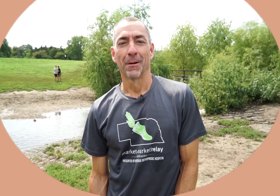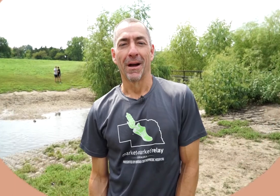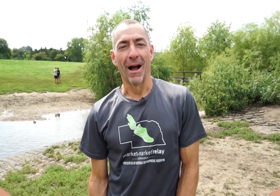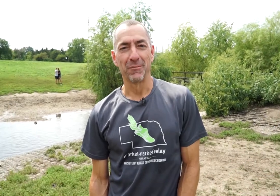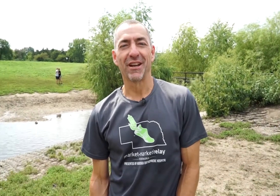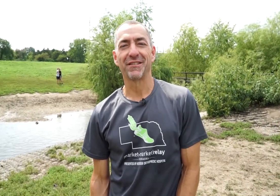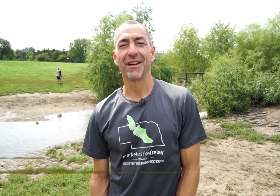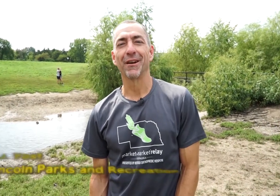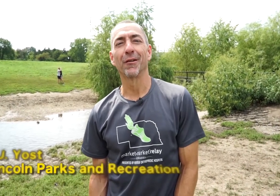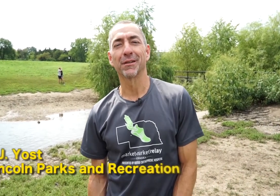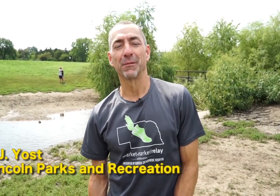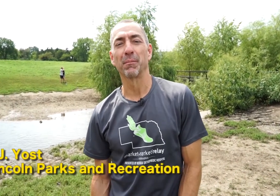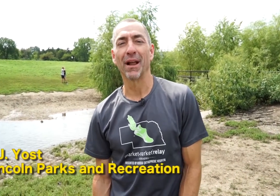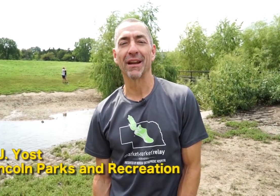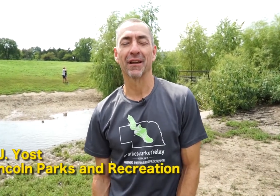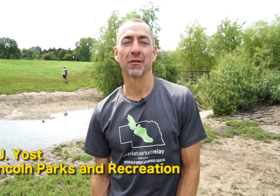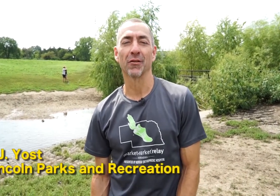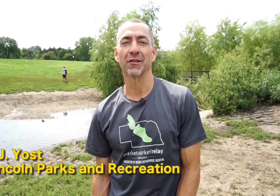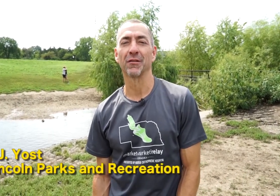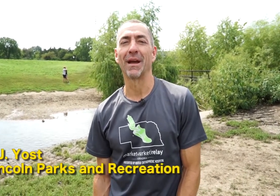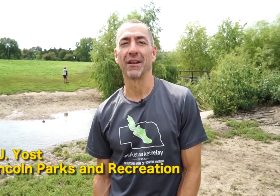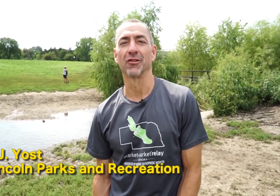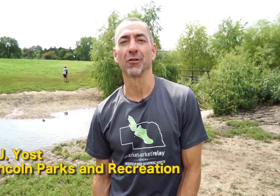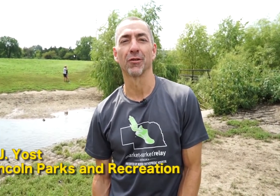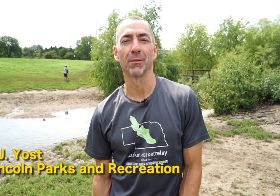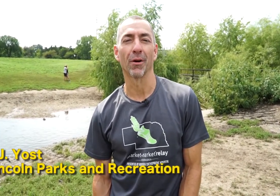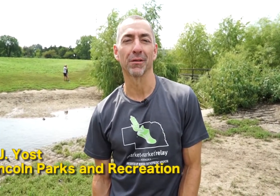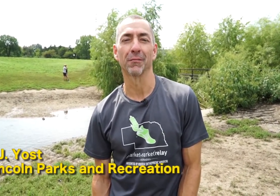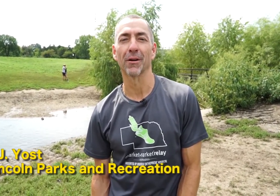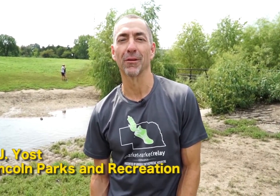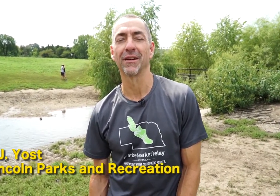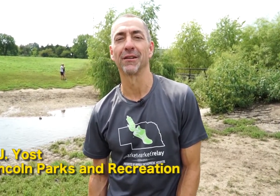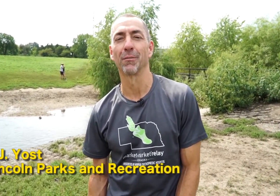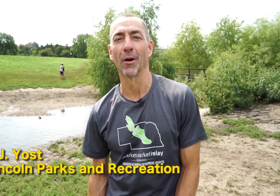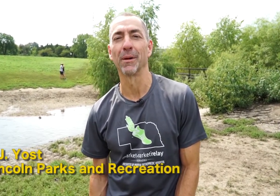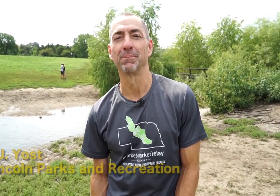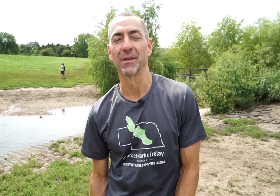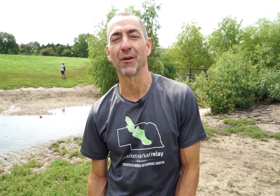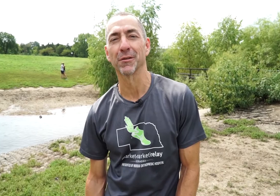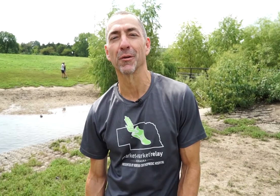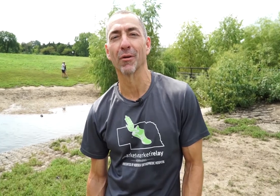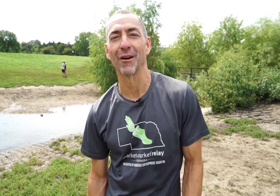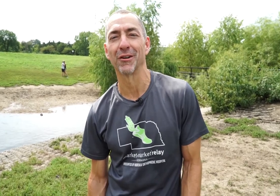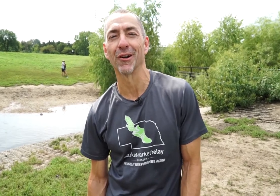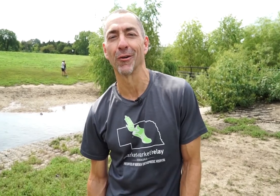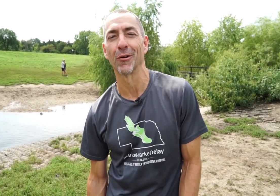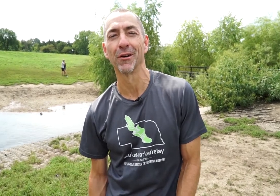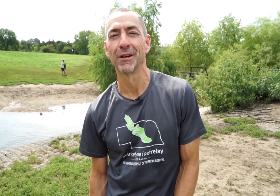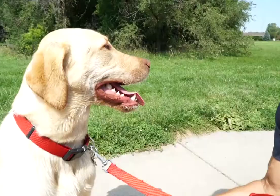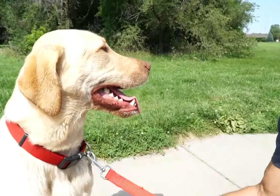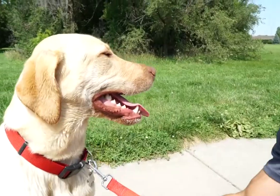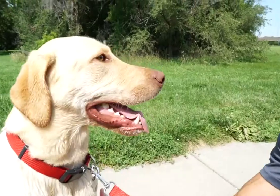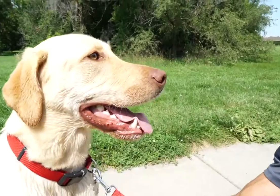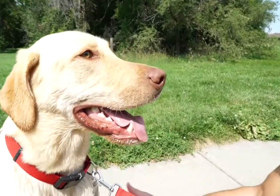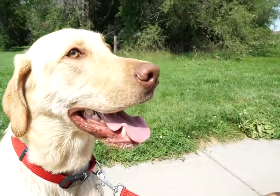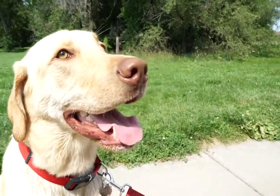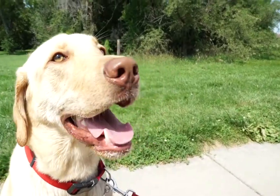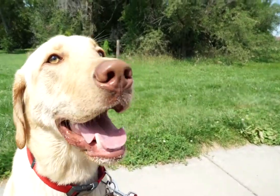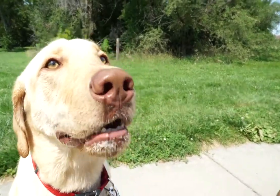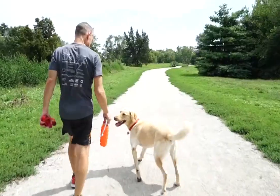I'm JJ Yost. I'm the planning and construction manager for the Parks and Recreation Department and also a proud dog owner. Having a dog like Tucker,